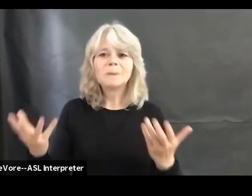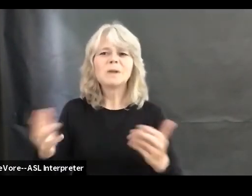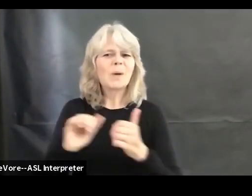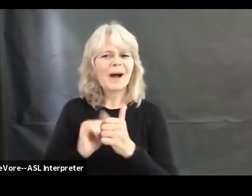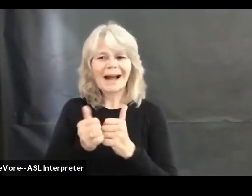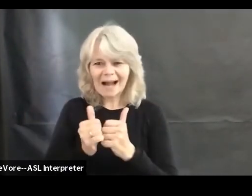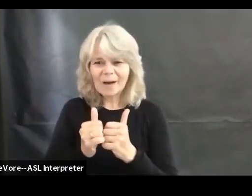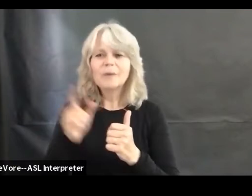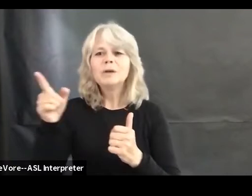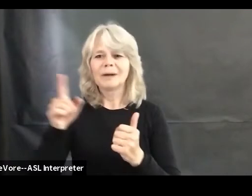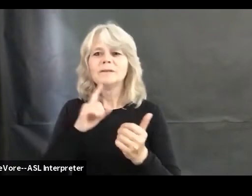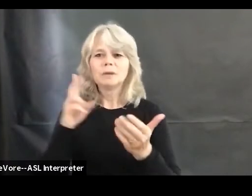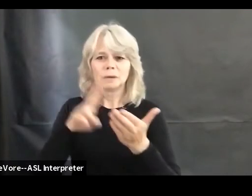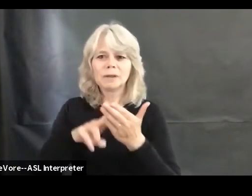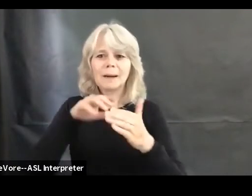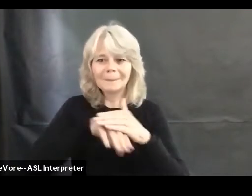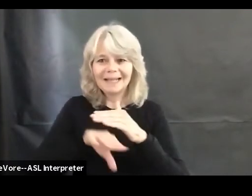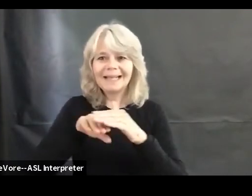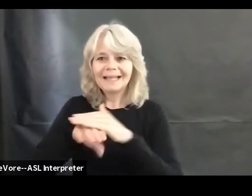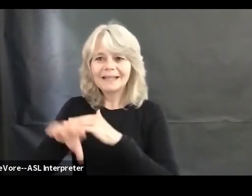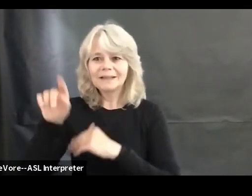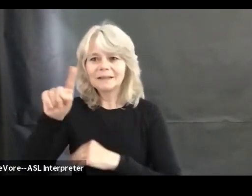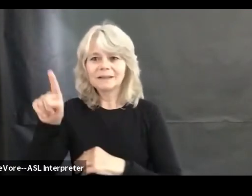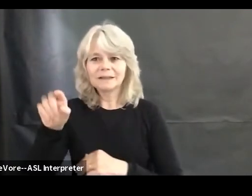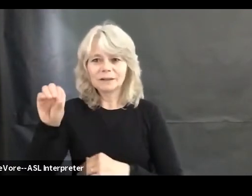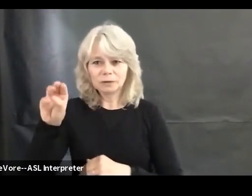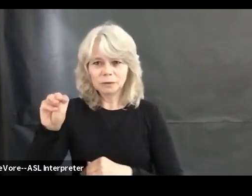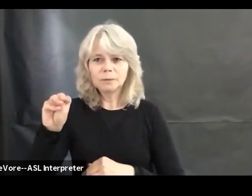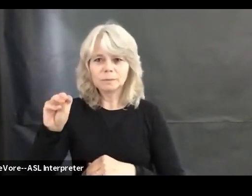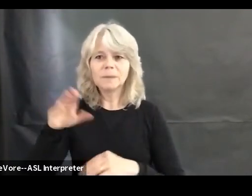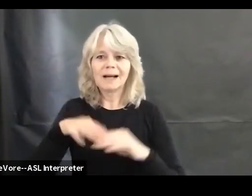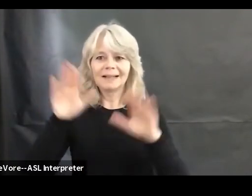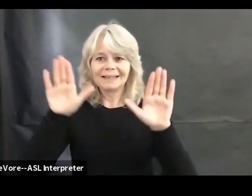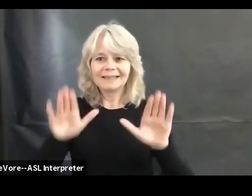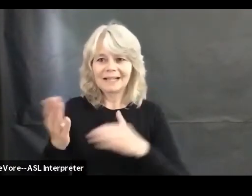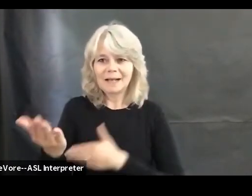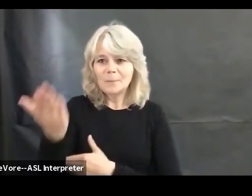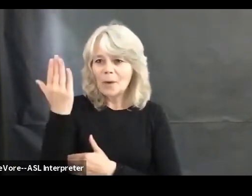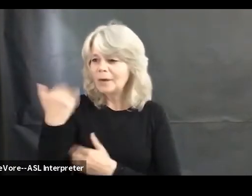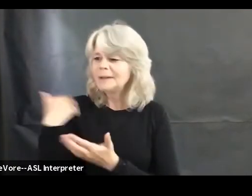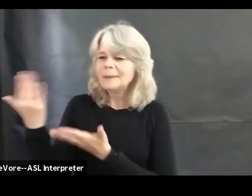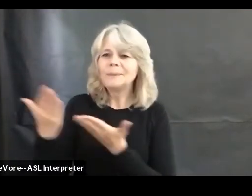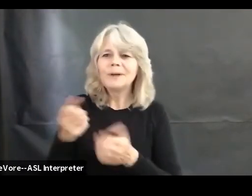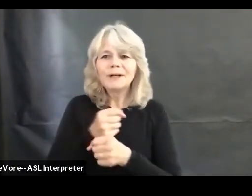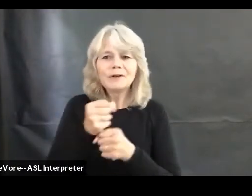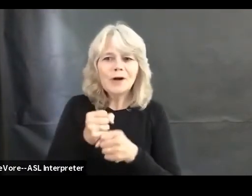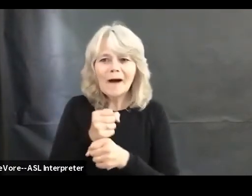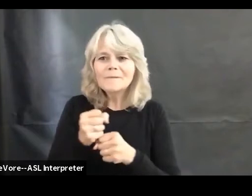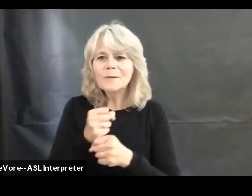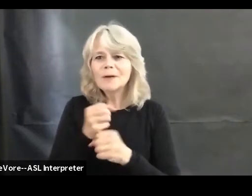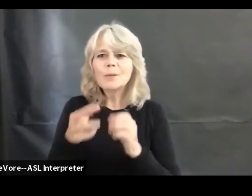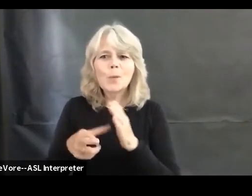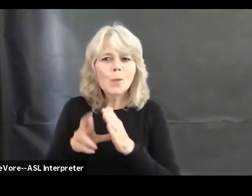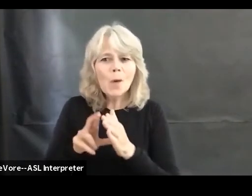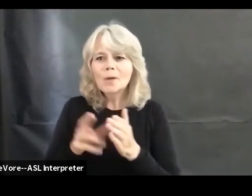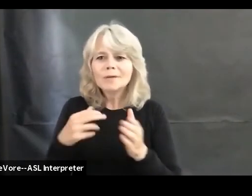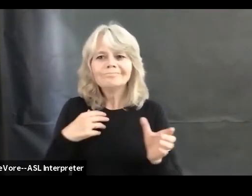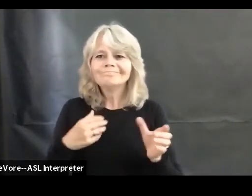but you can bring your coffee and your donuts. And the way Zoom works is you come